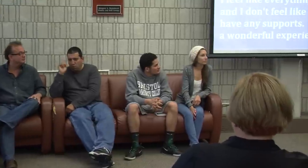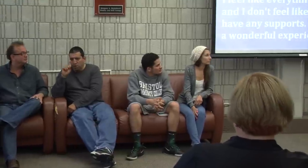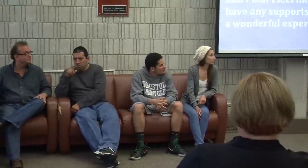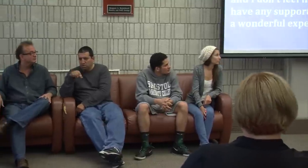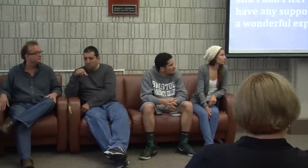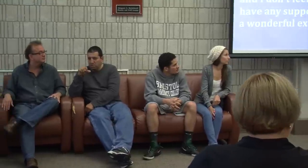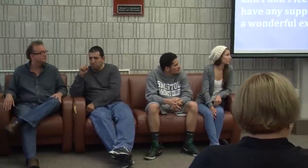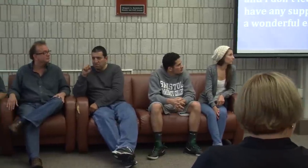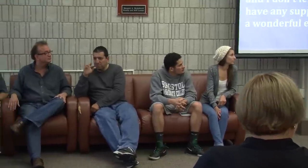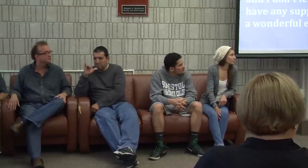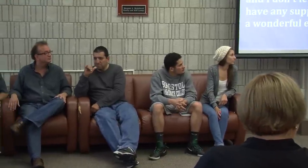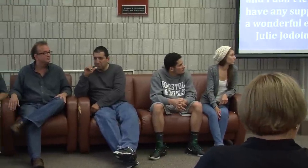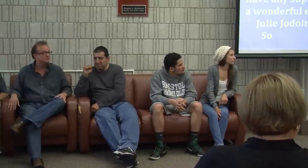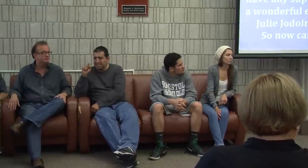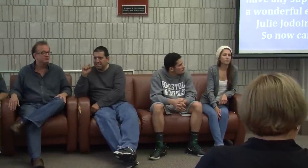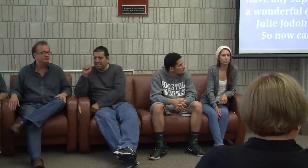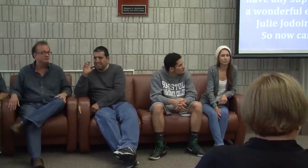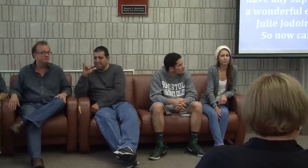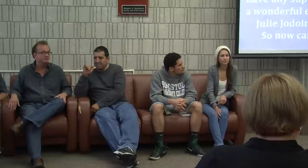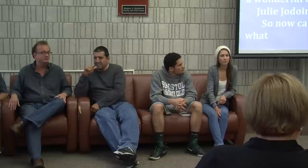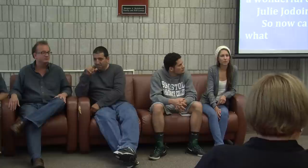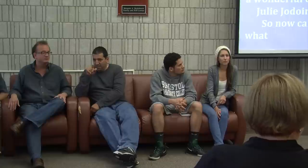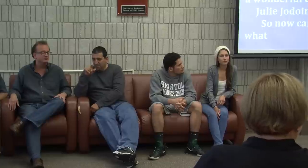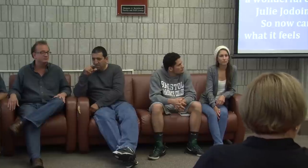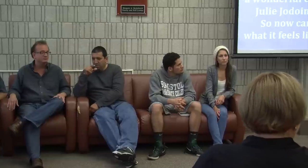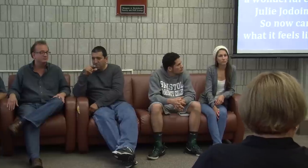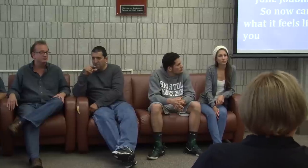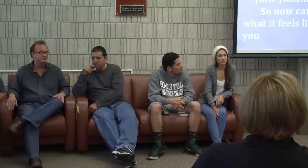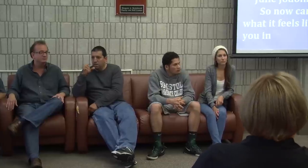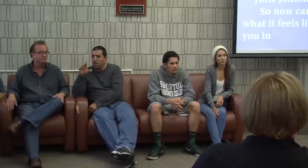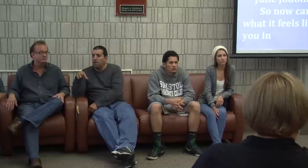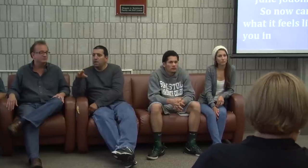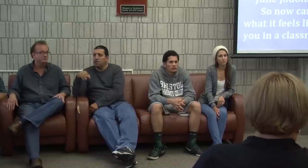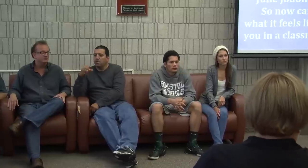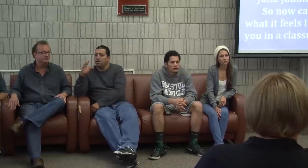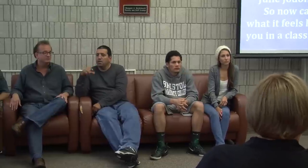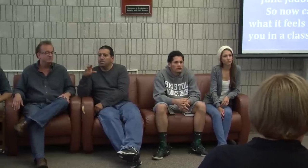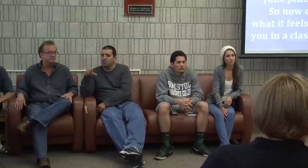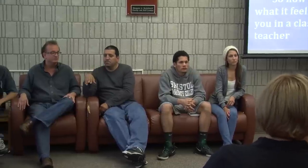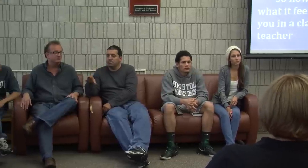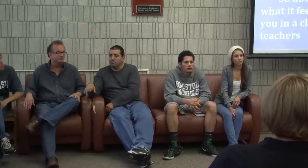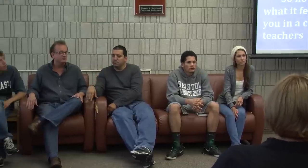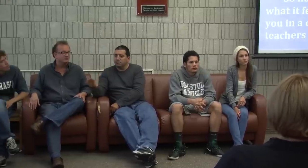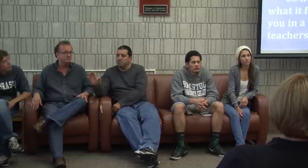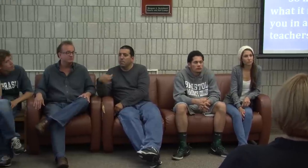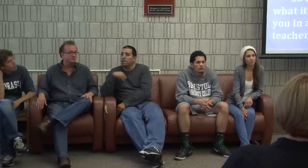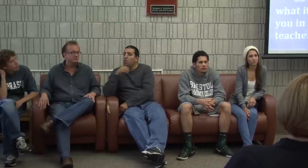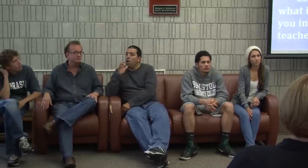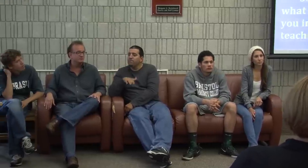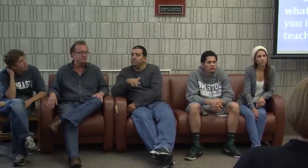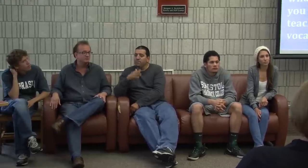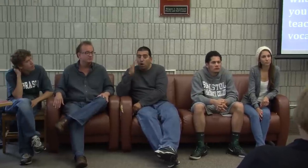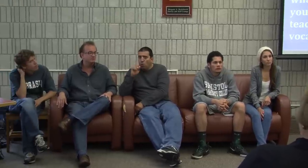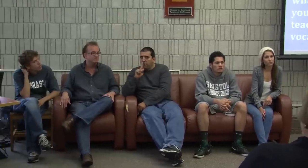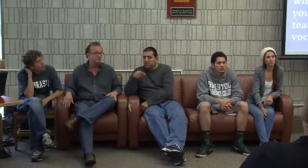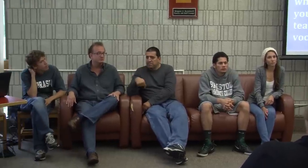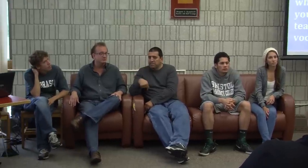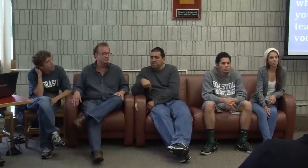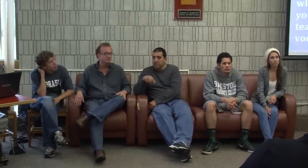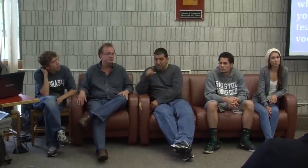So now can you tell me what it feels like when you're in a classroom where the teacher's introducing vocabulary and emphasizes what it sounds like and how